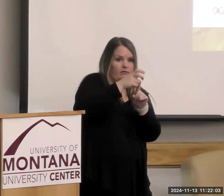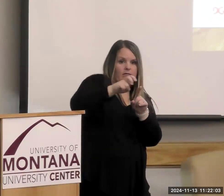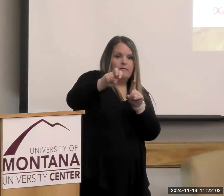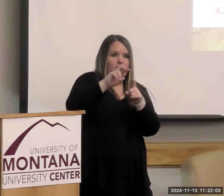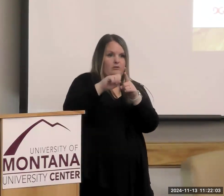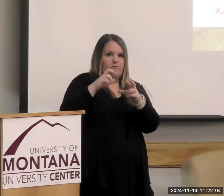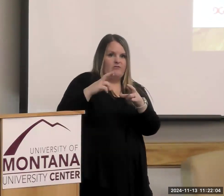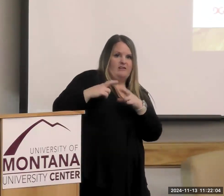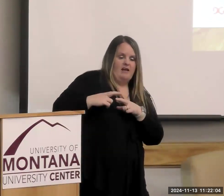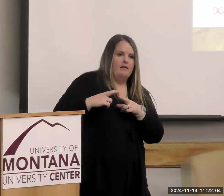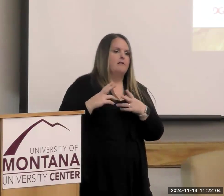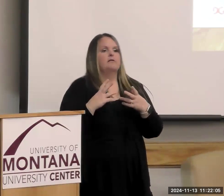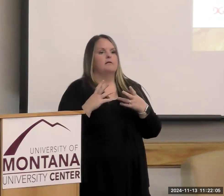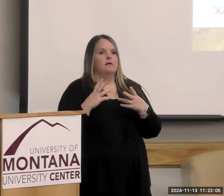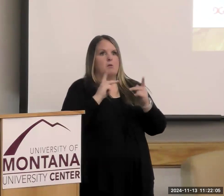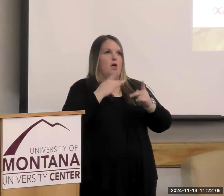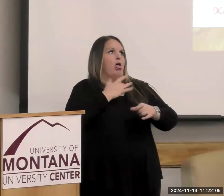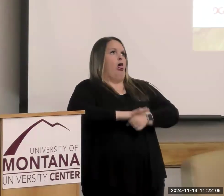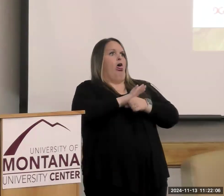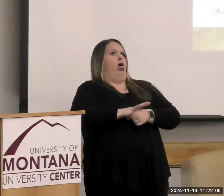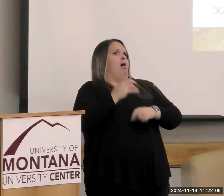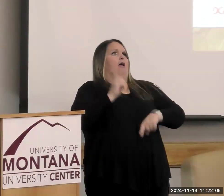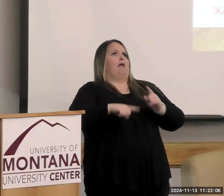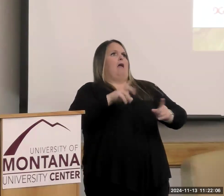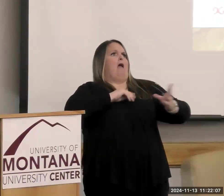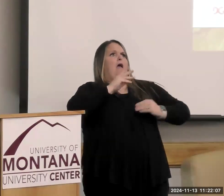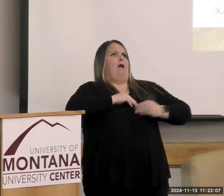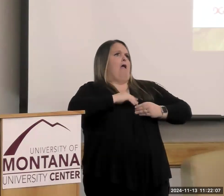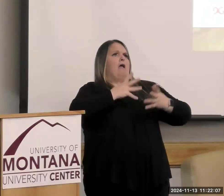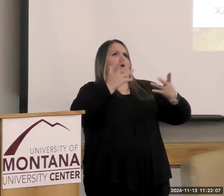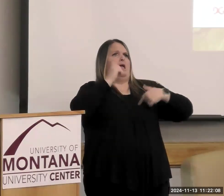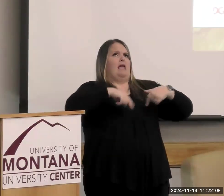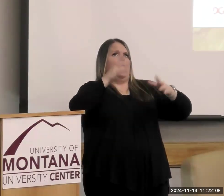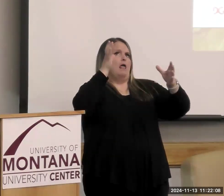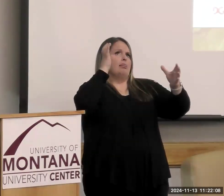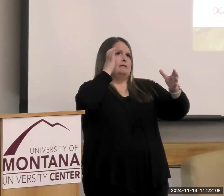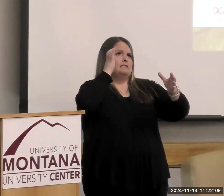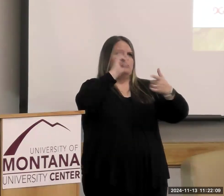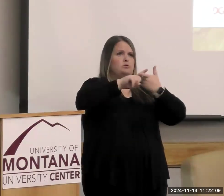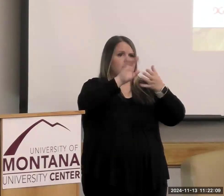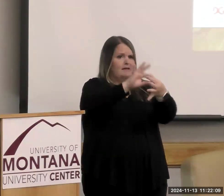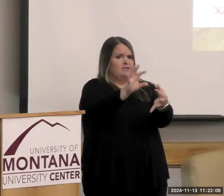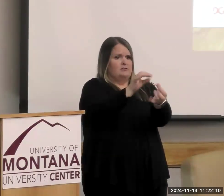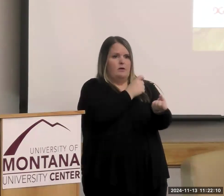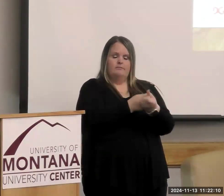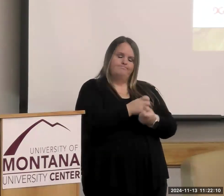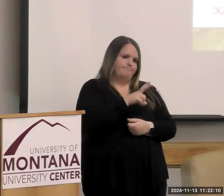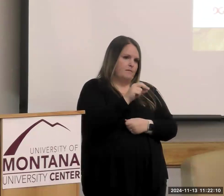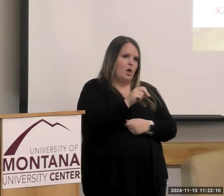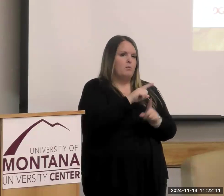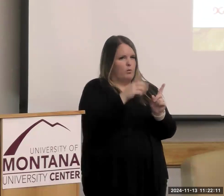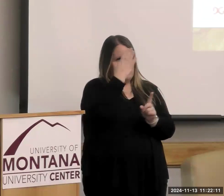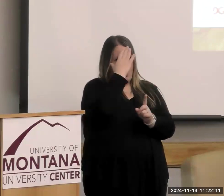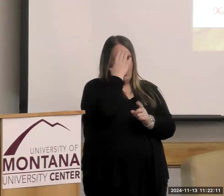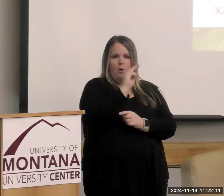it's so stressful. People can't handle messaging and support. But it is exactly for motivational interviewing when